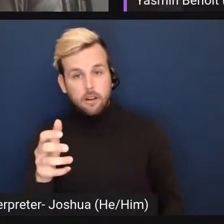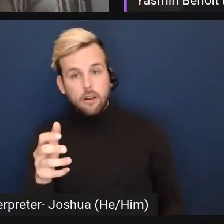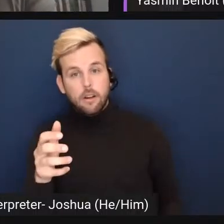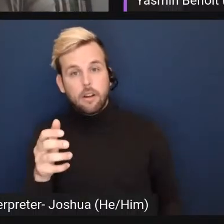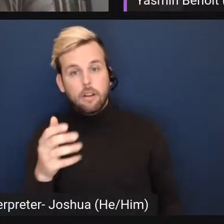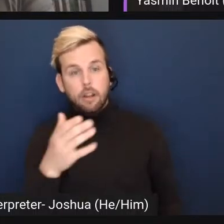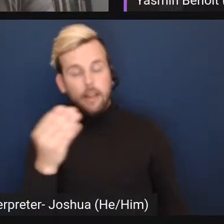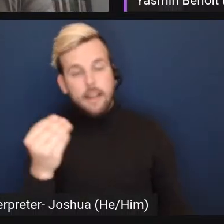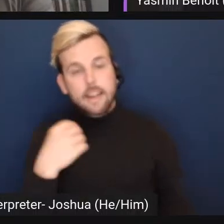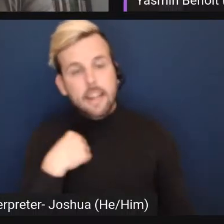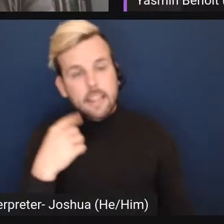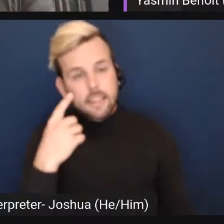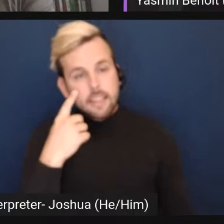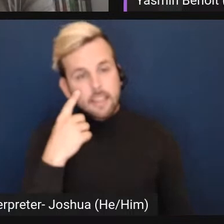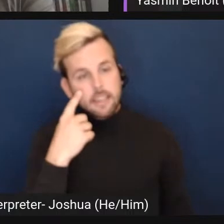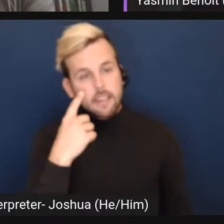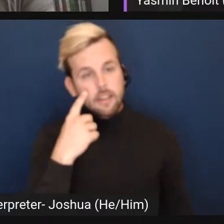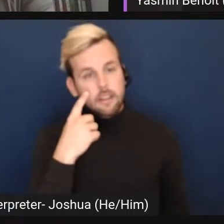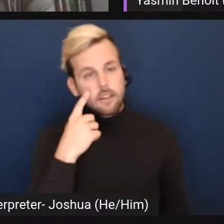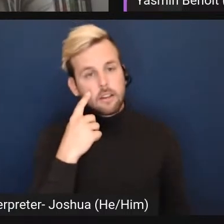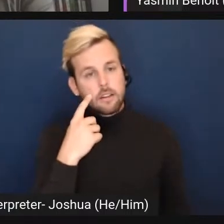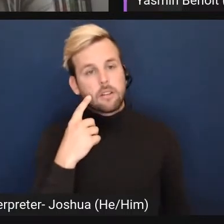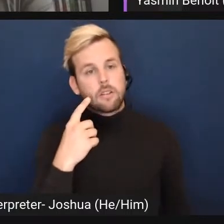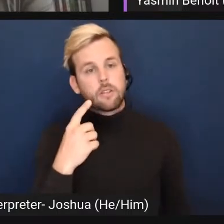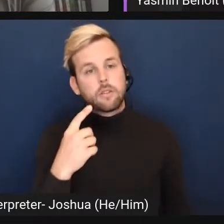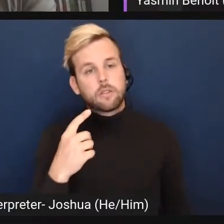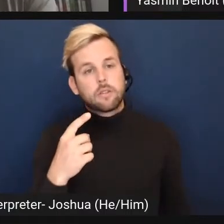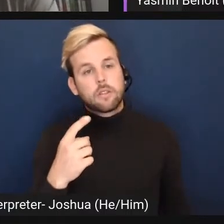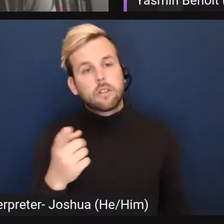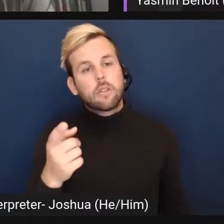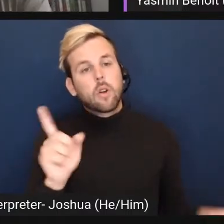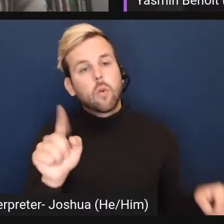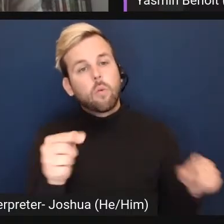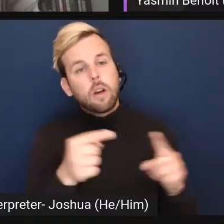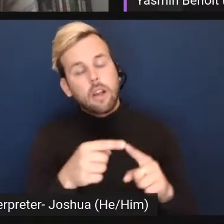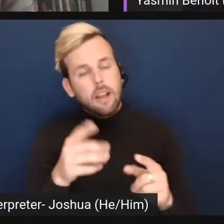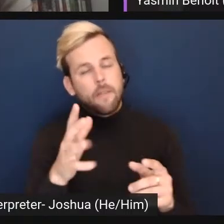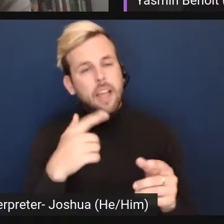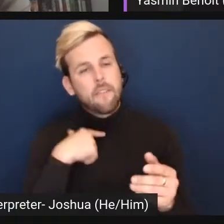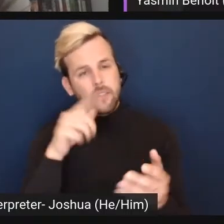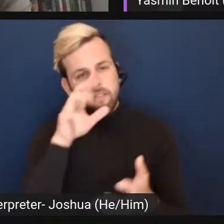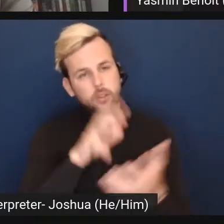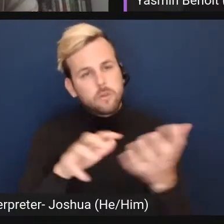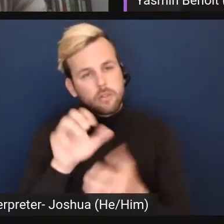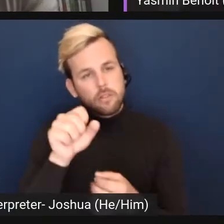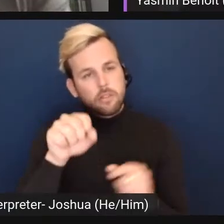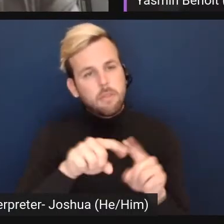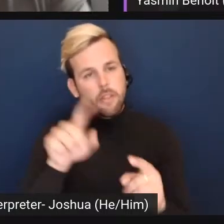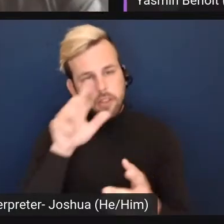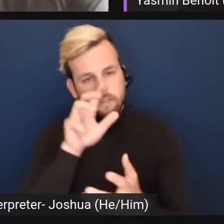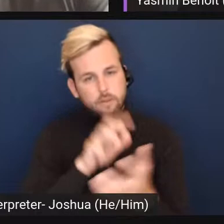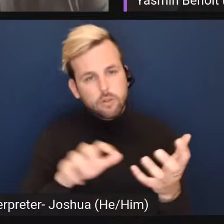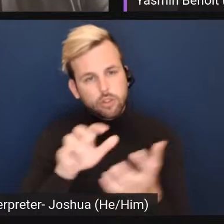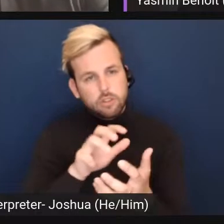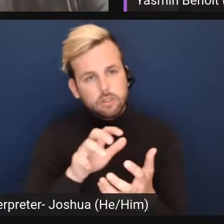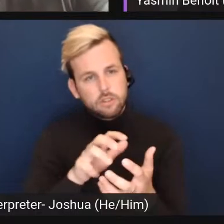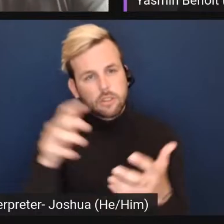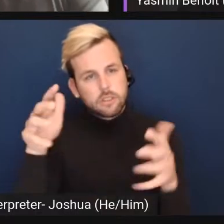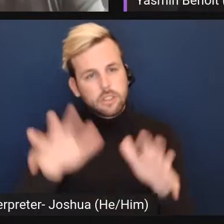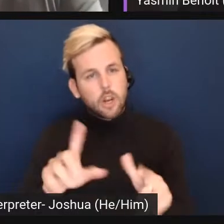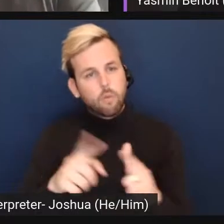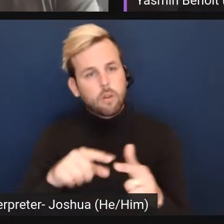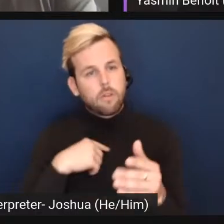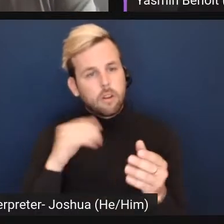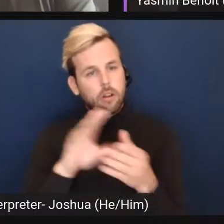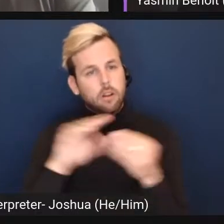And I think when there is confusion, but the confusion gets settled when we tell stories